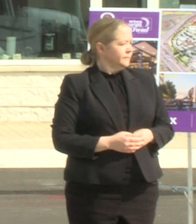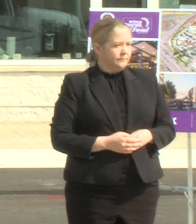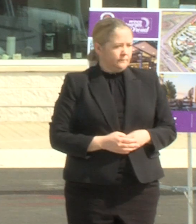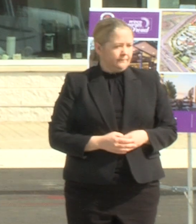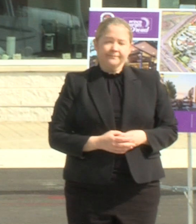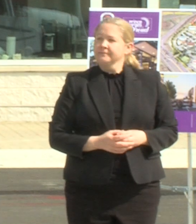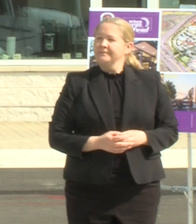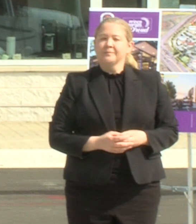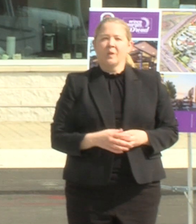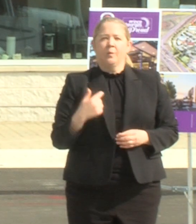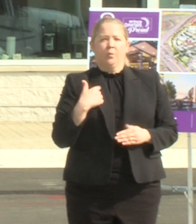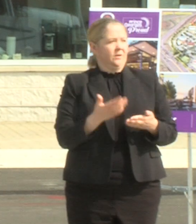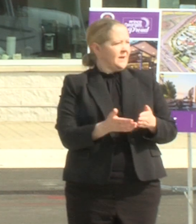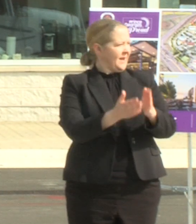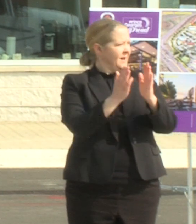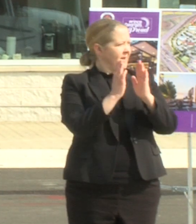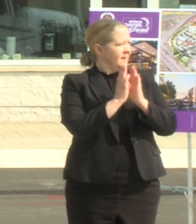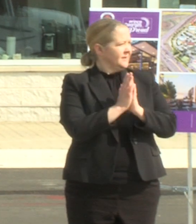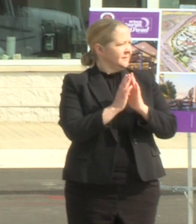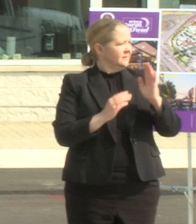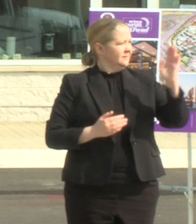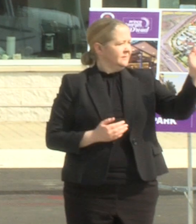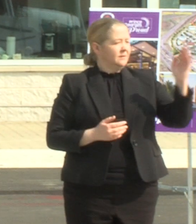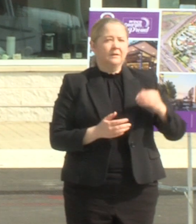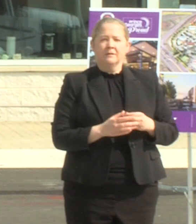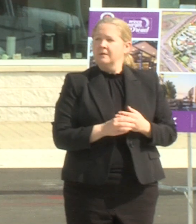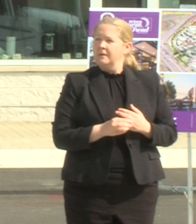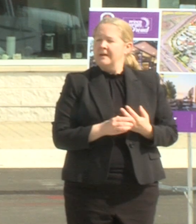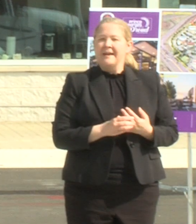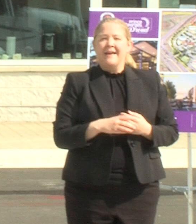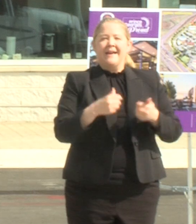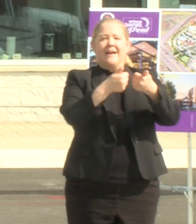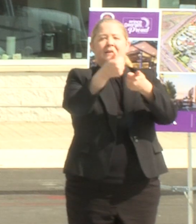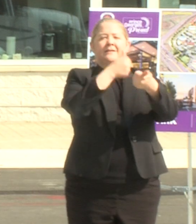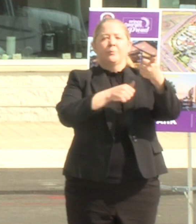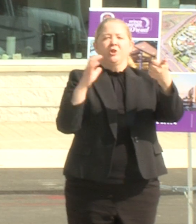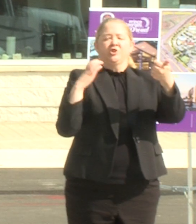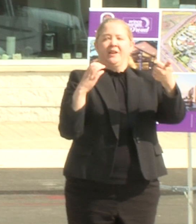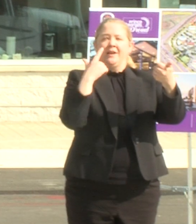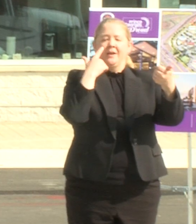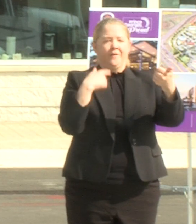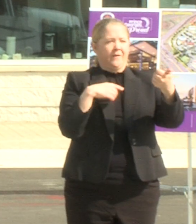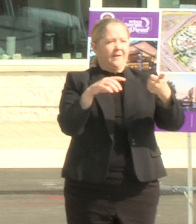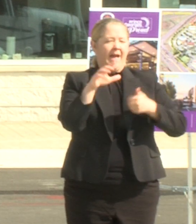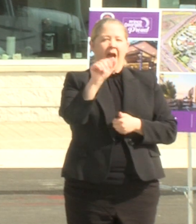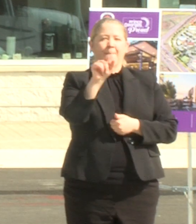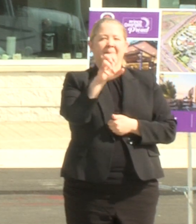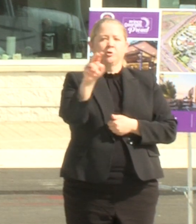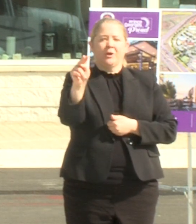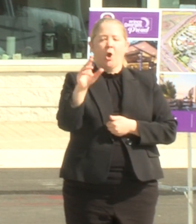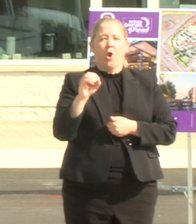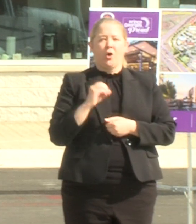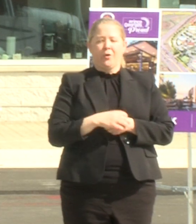so we're going to have dcao rogers come up or i should say deputy chief administrative officer for economic development angie